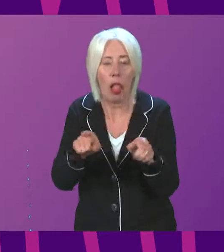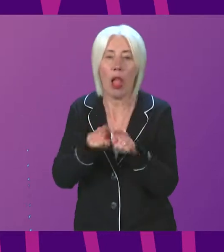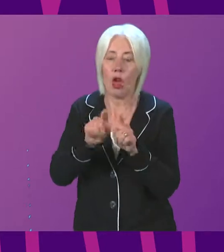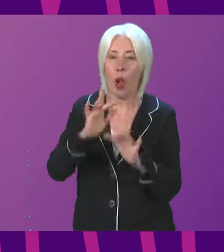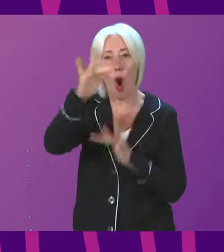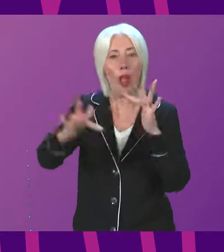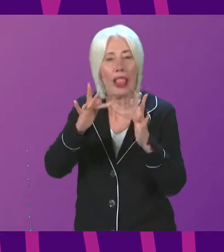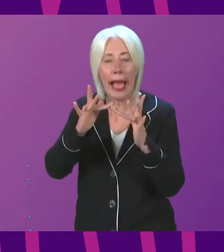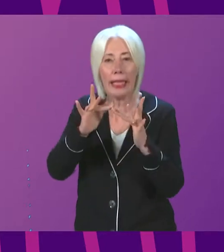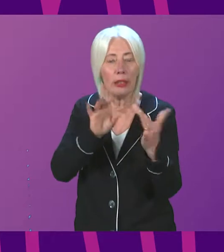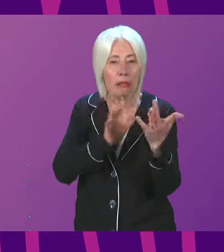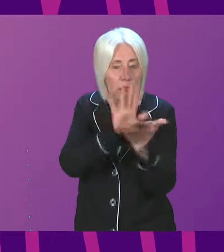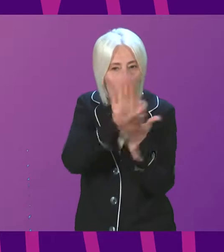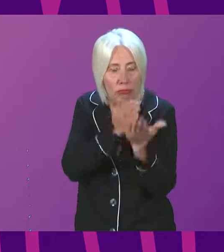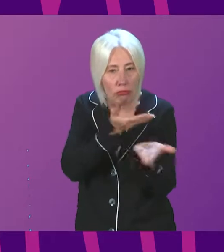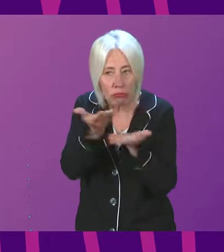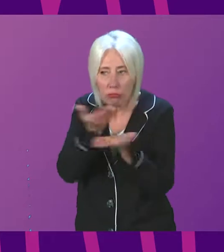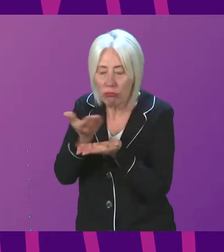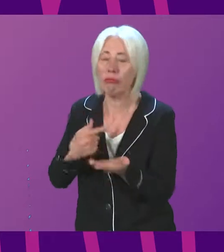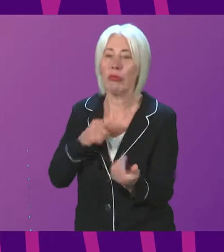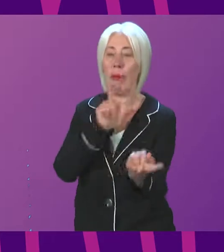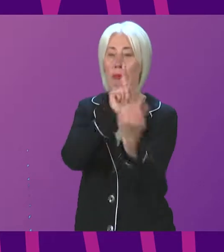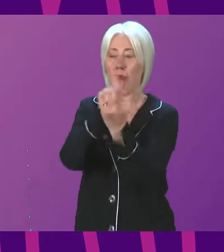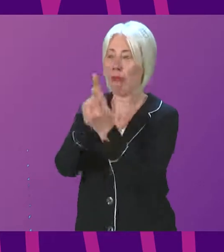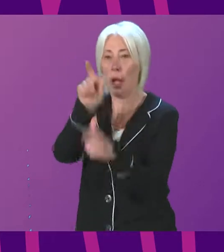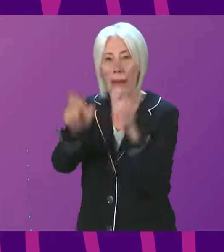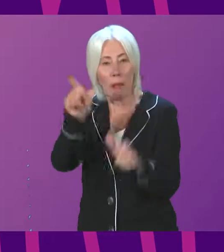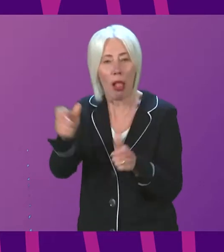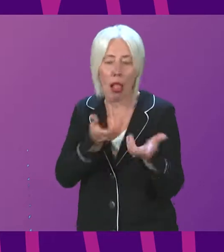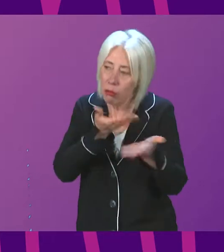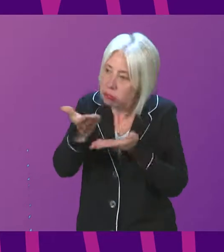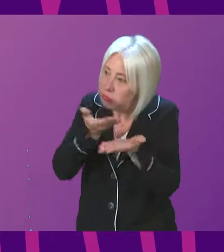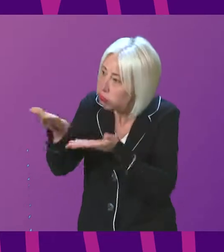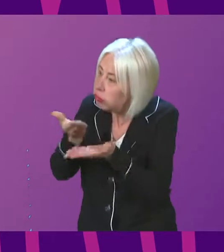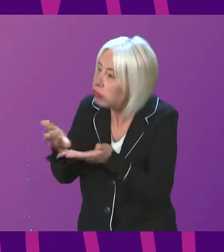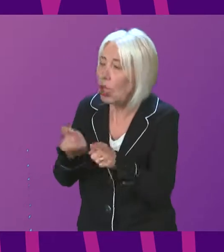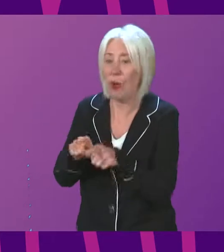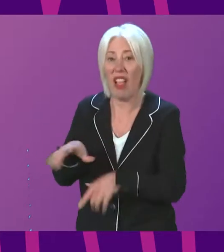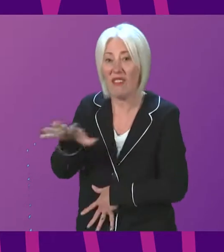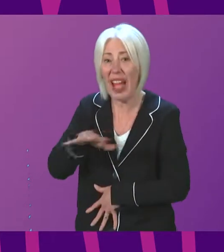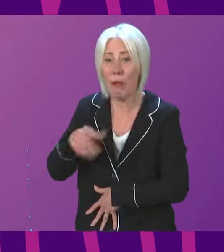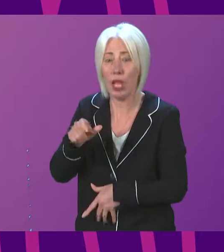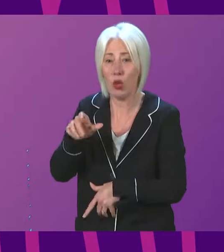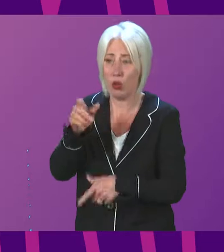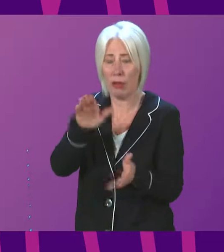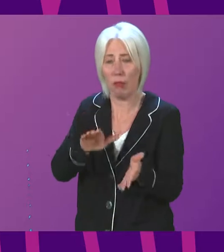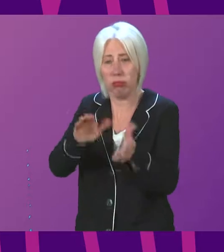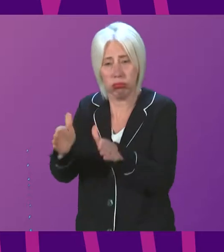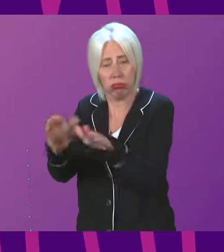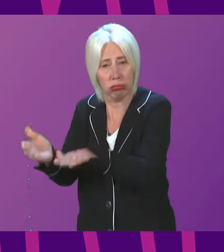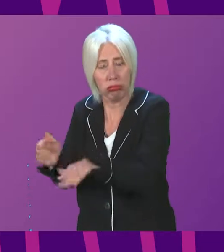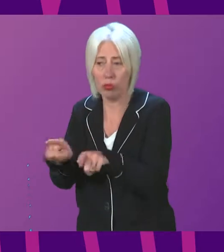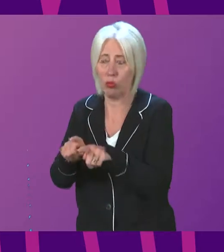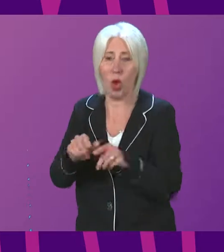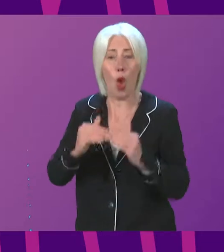conversation. I met several stakeholders during this engagement phase, including bereaved families and equality and human rights